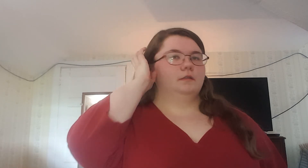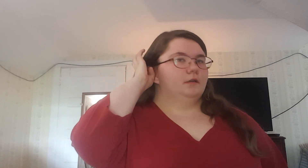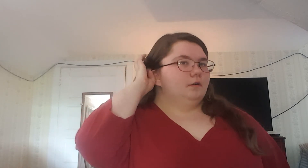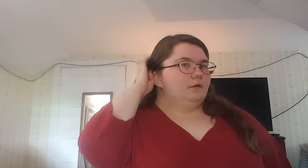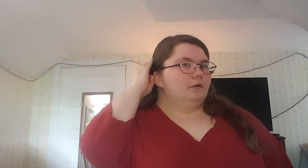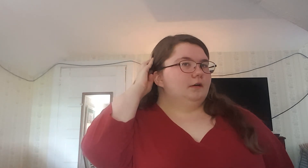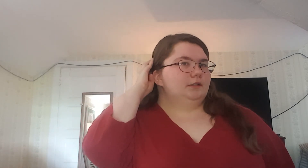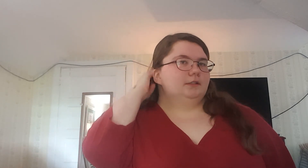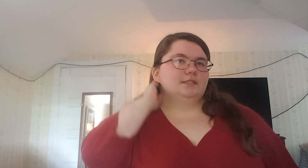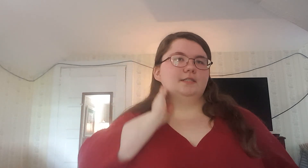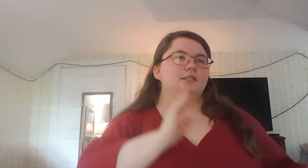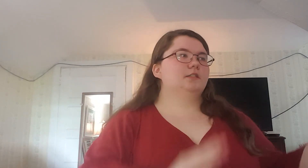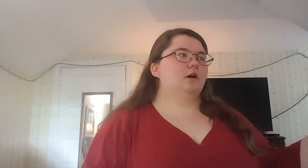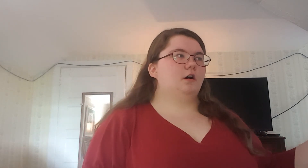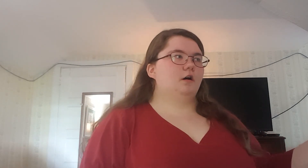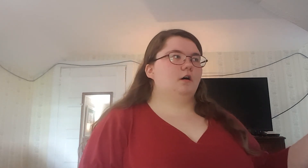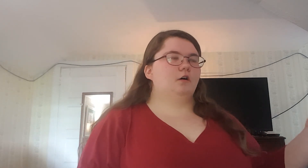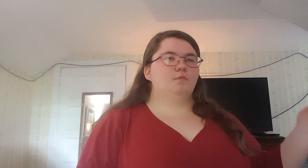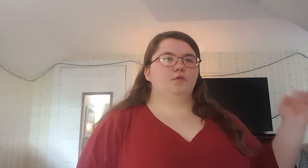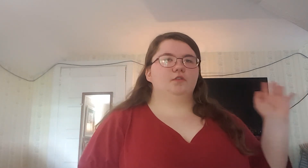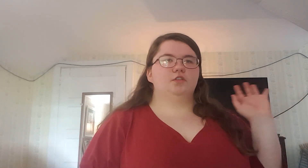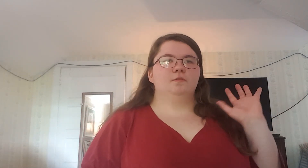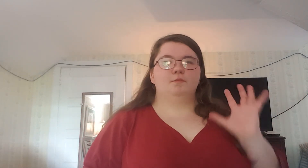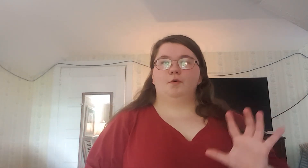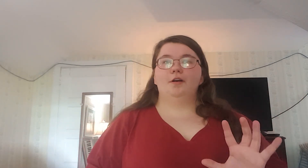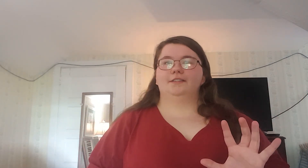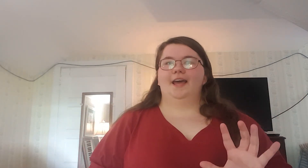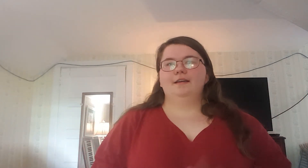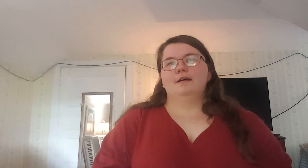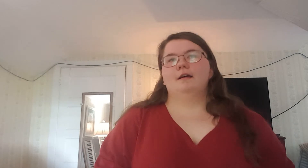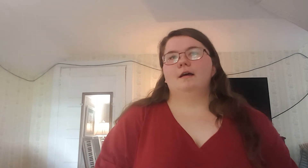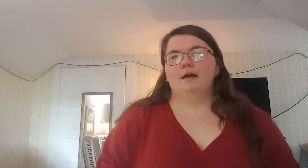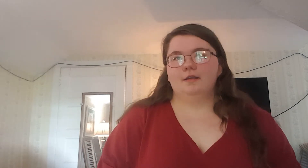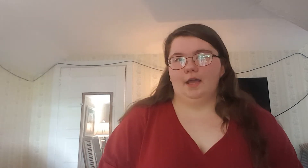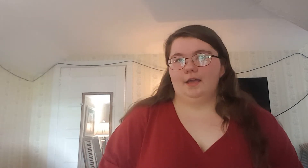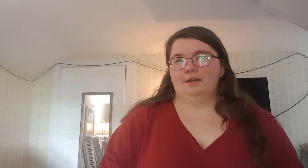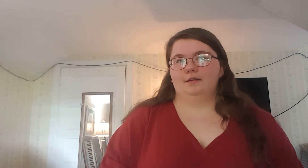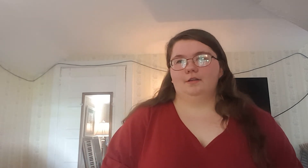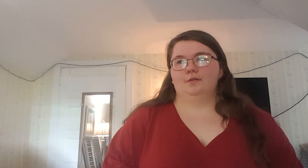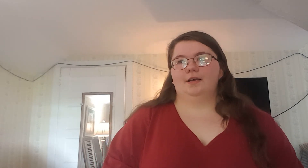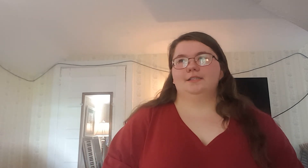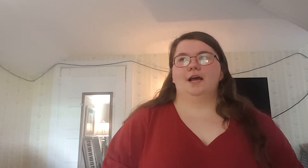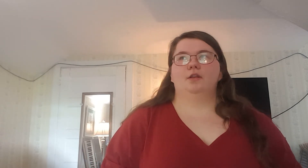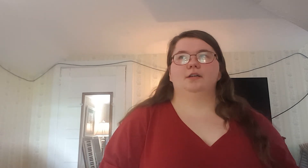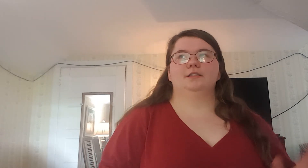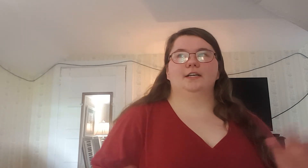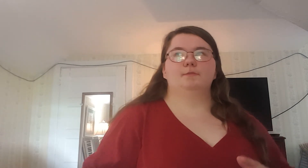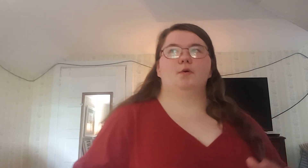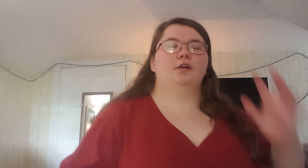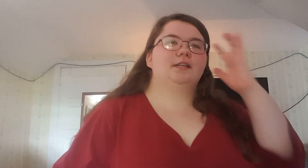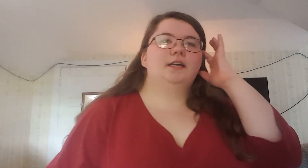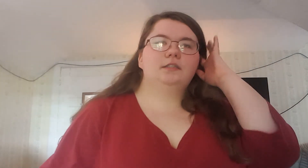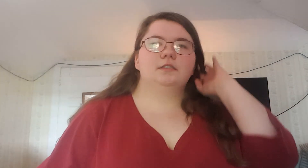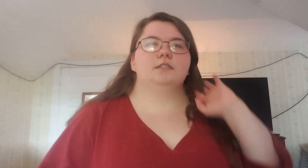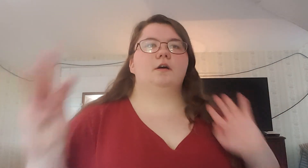Or, since it's almost Memorial Day, and you would ask, how long till next Memorial Day? So,